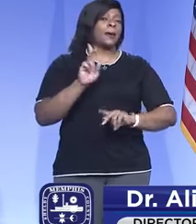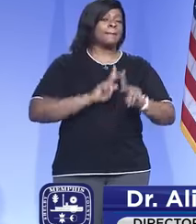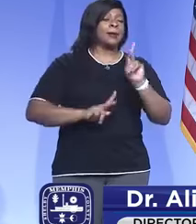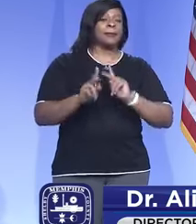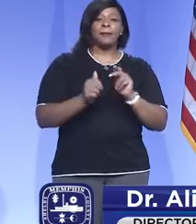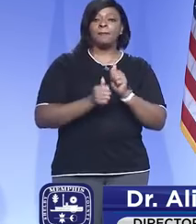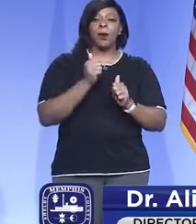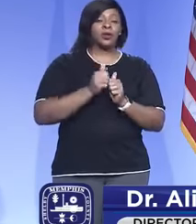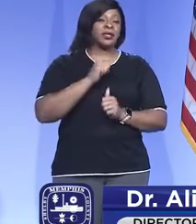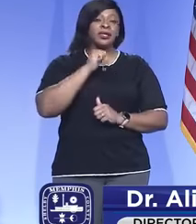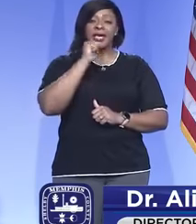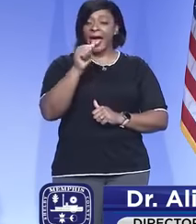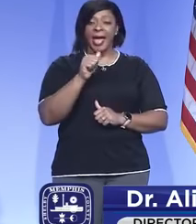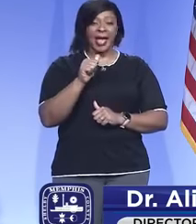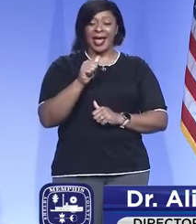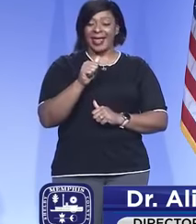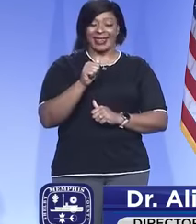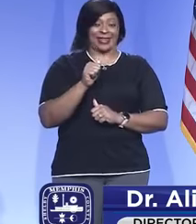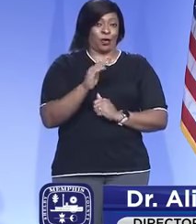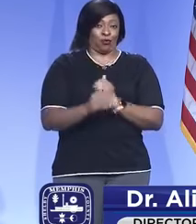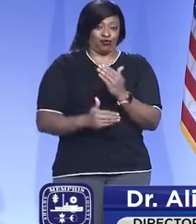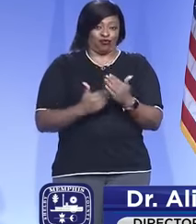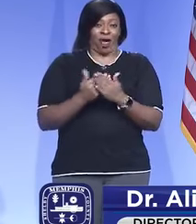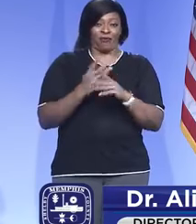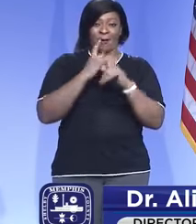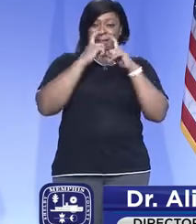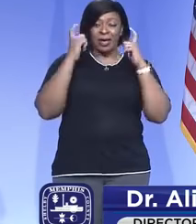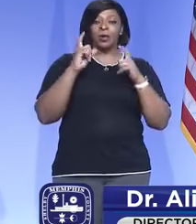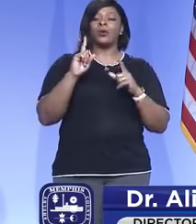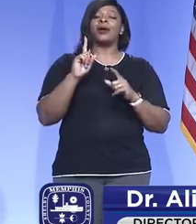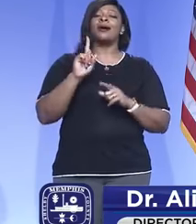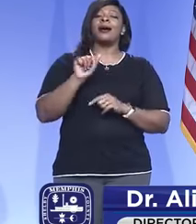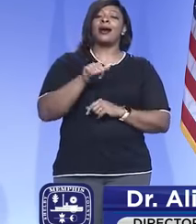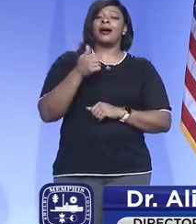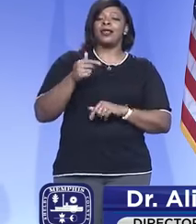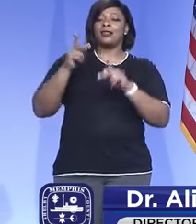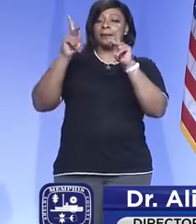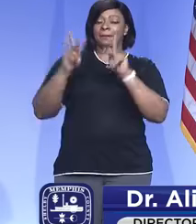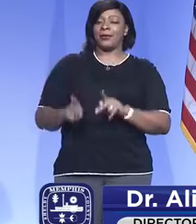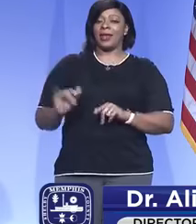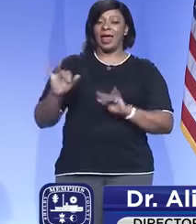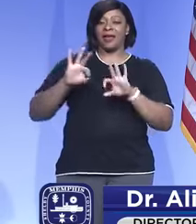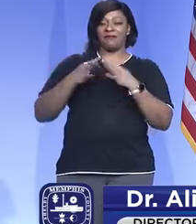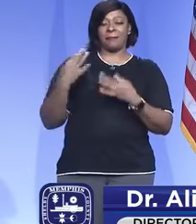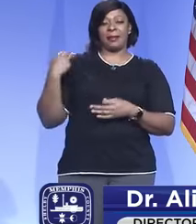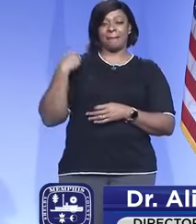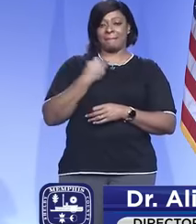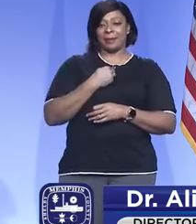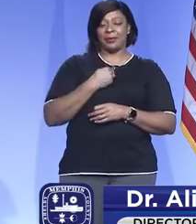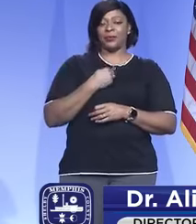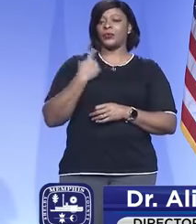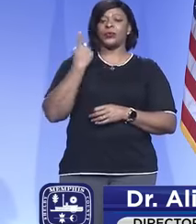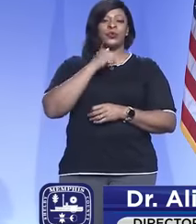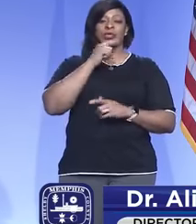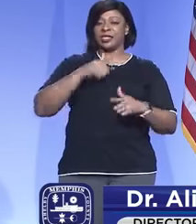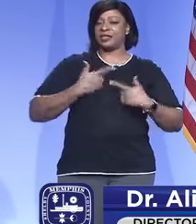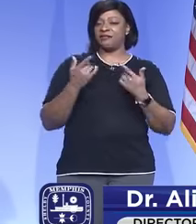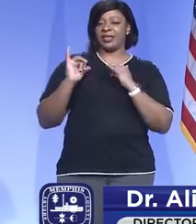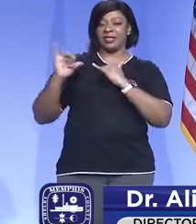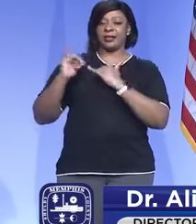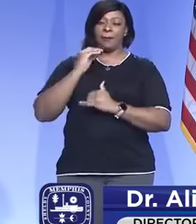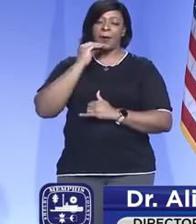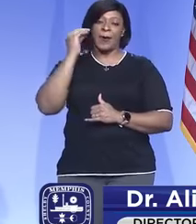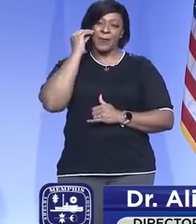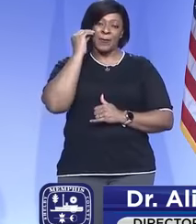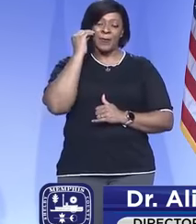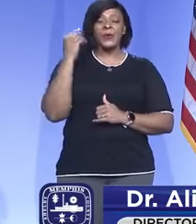probably not quite there yet is wearing a mask around someone like a family member who doesn't live in their household.